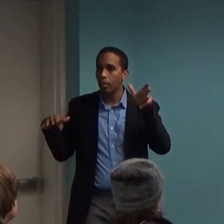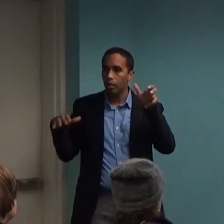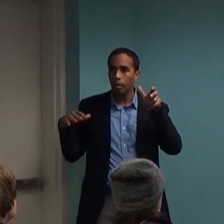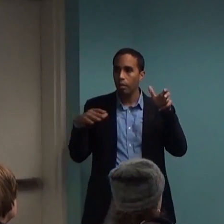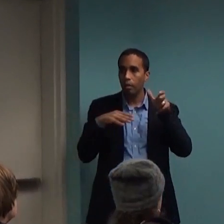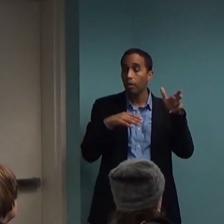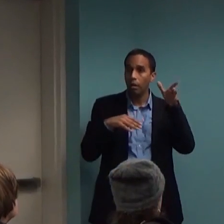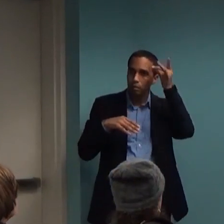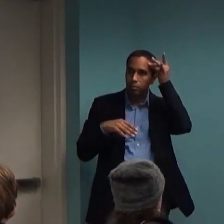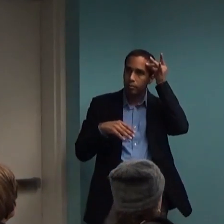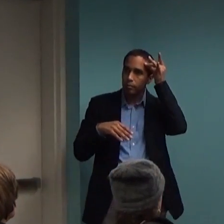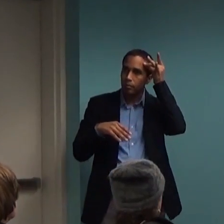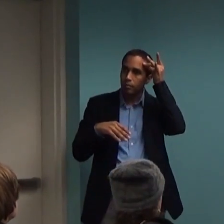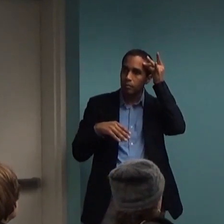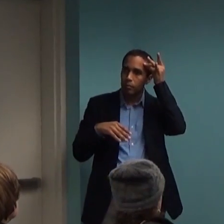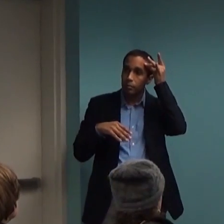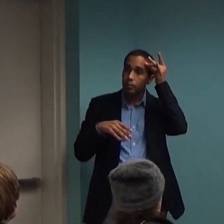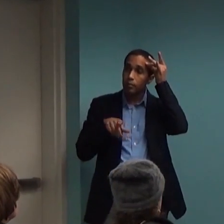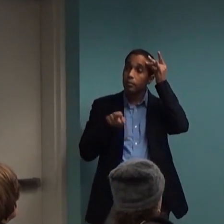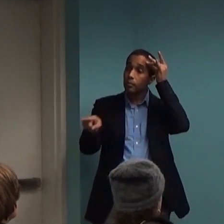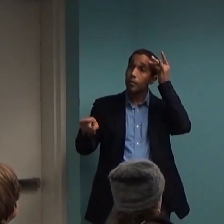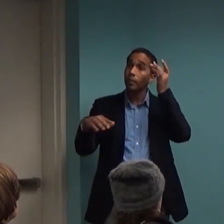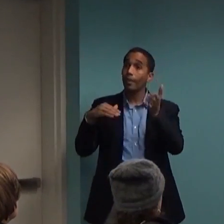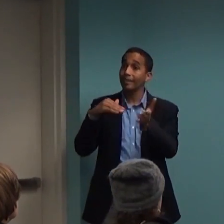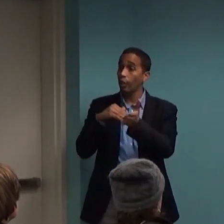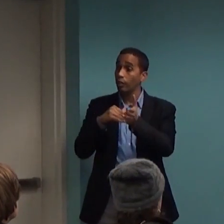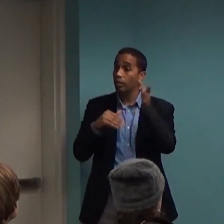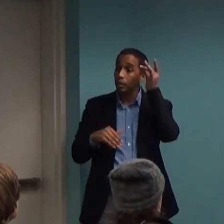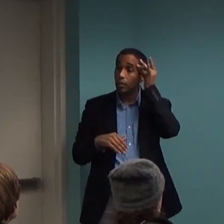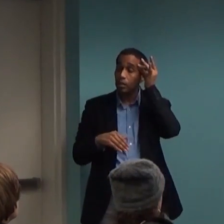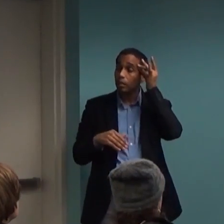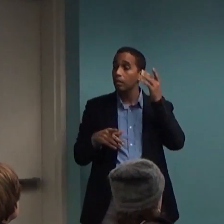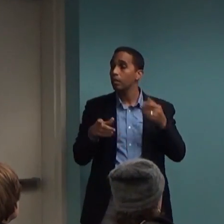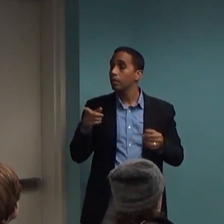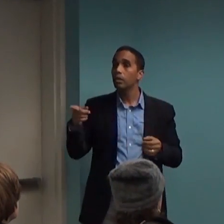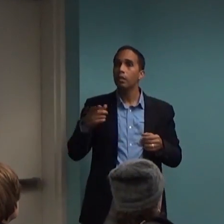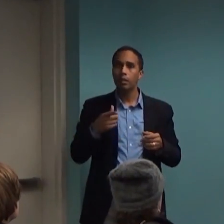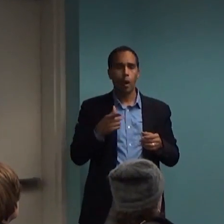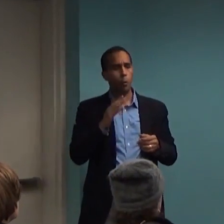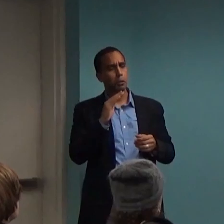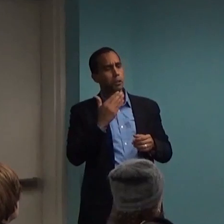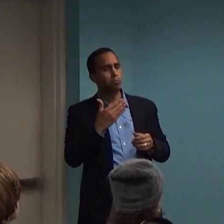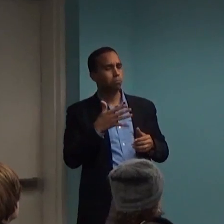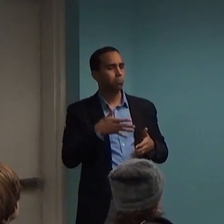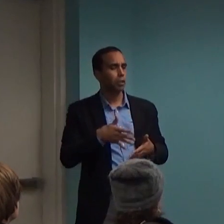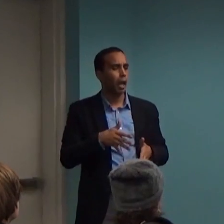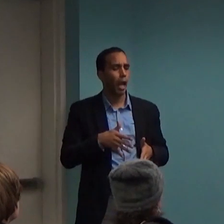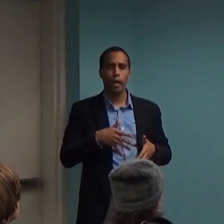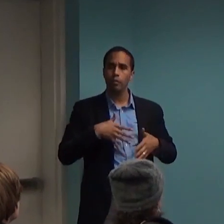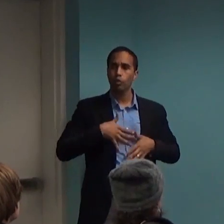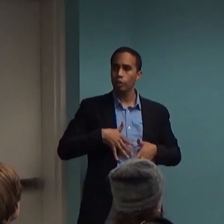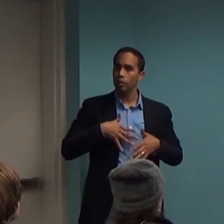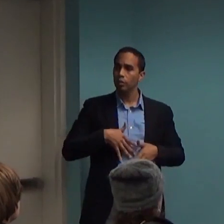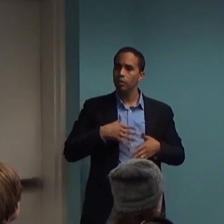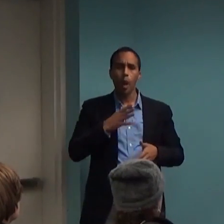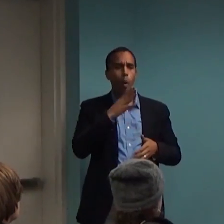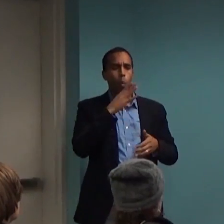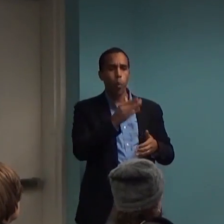professional, who has said to you, oh, you seem to be struggling with depression or anxiety, why not try medication? You talk to a couple of